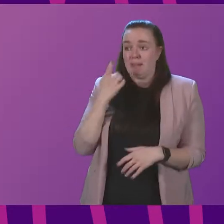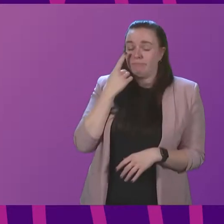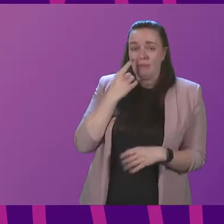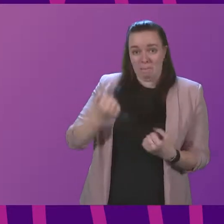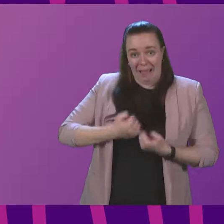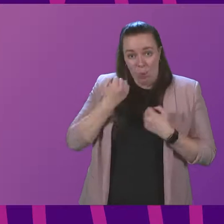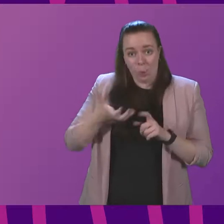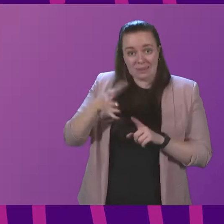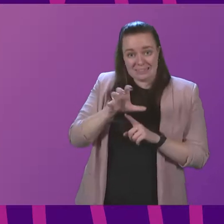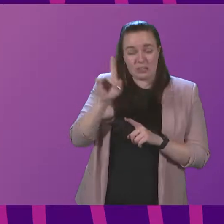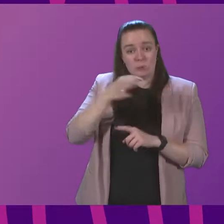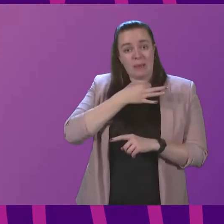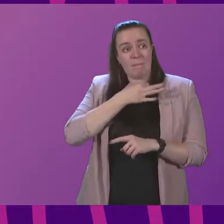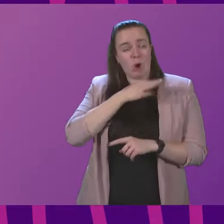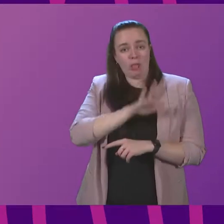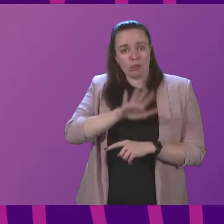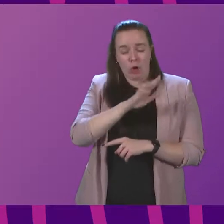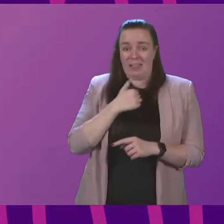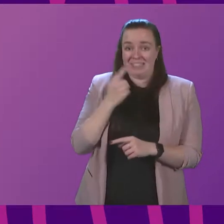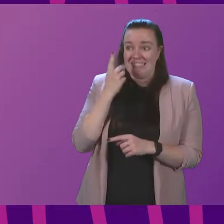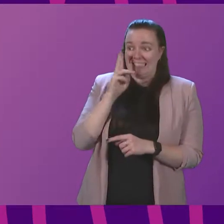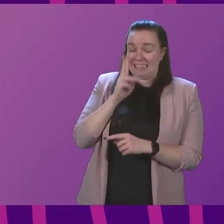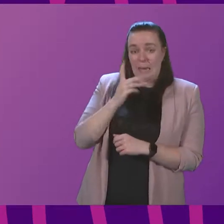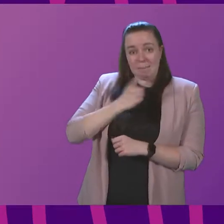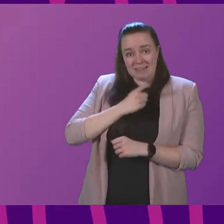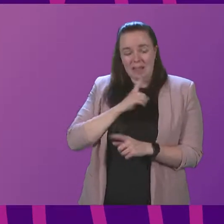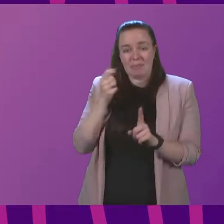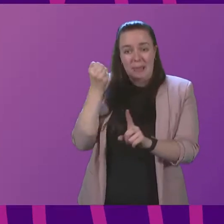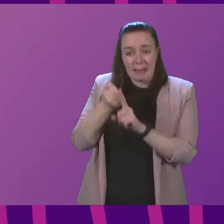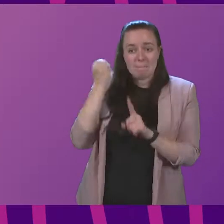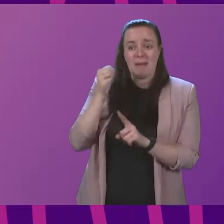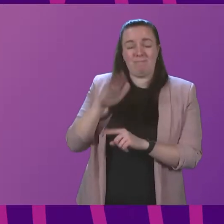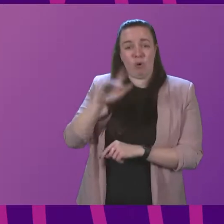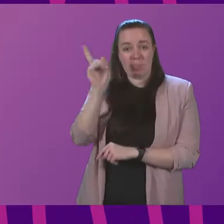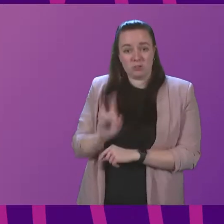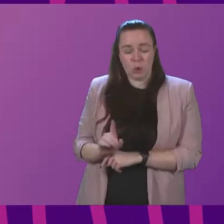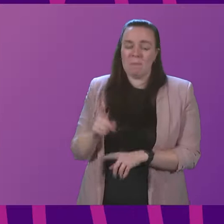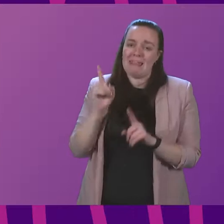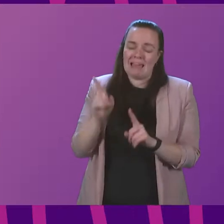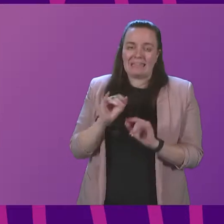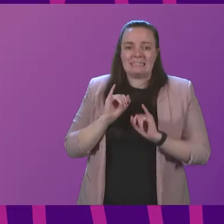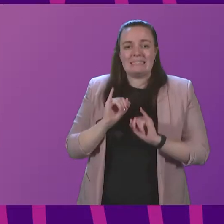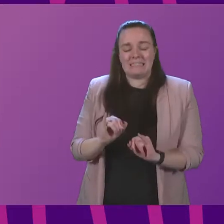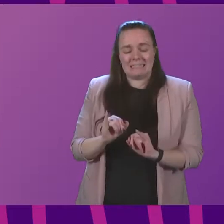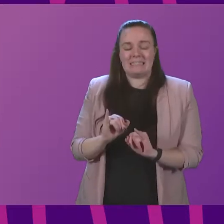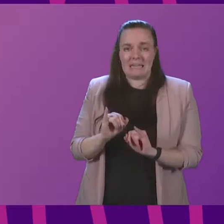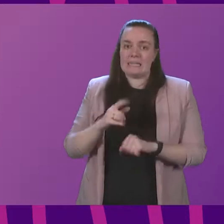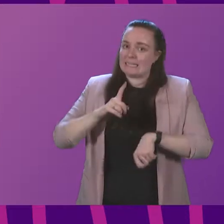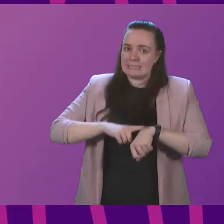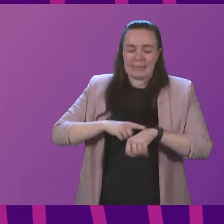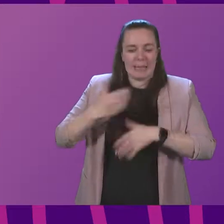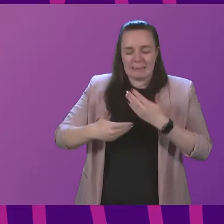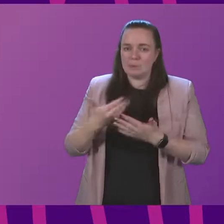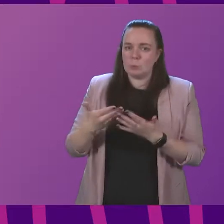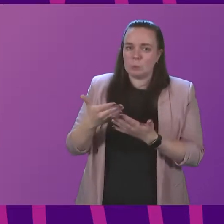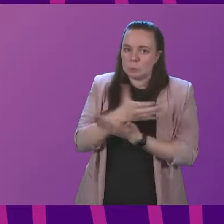constituency in Perthshire. I have seen with my own eyes the impact of the storm. And that, unfortunately, takes time to clear